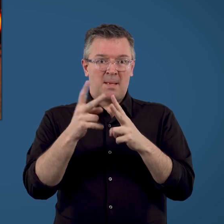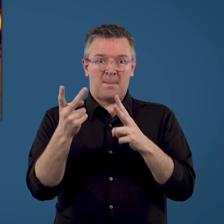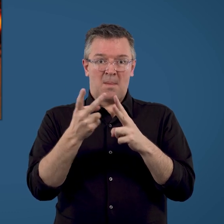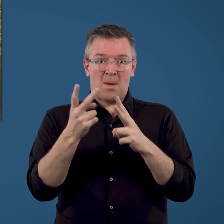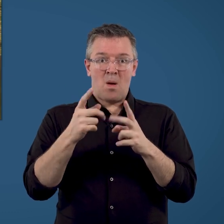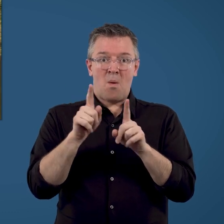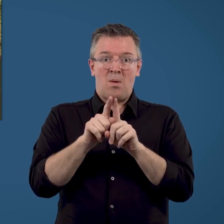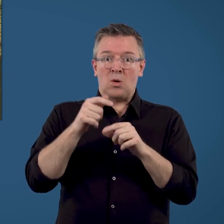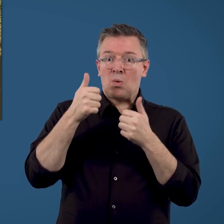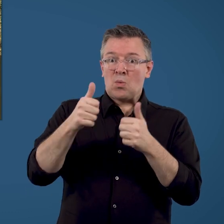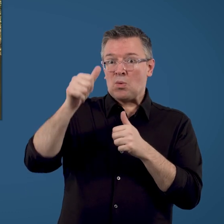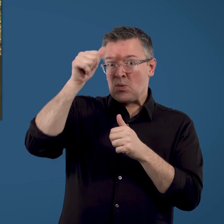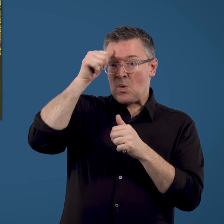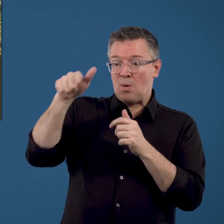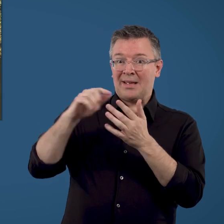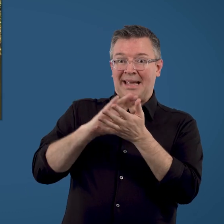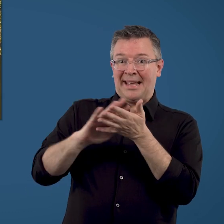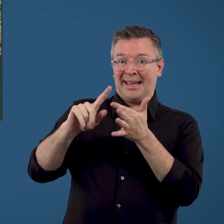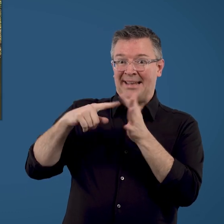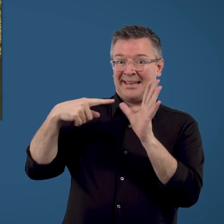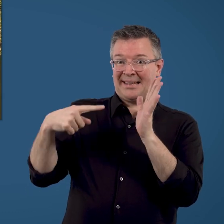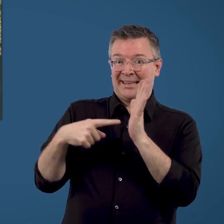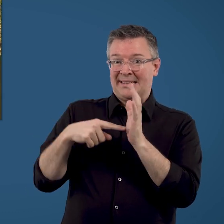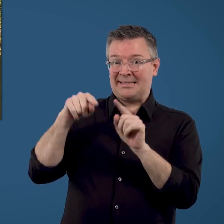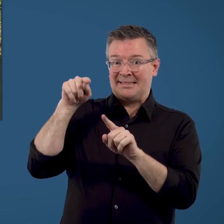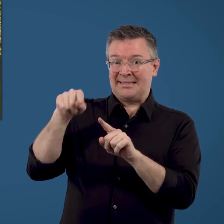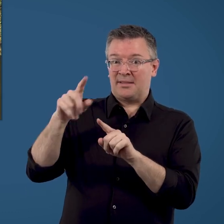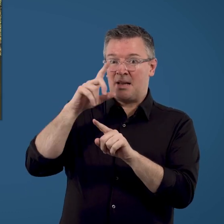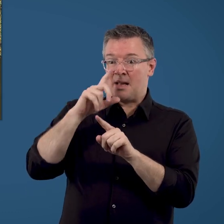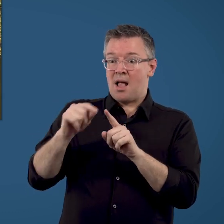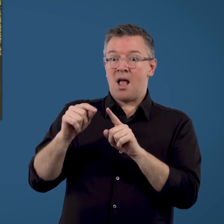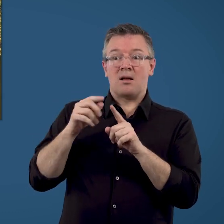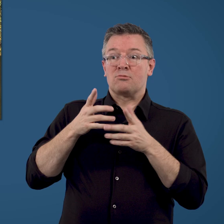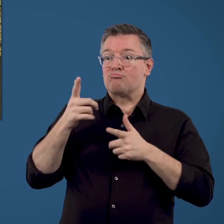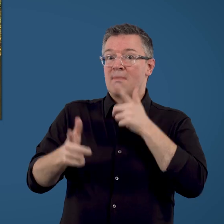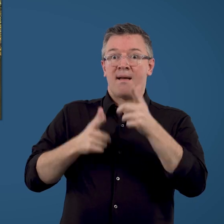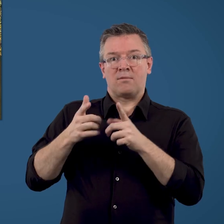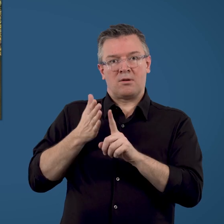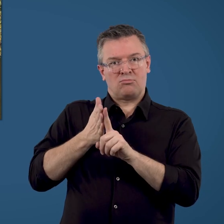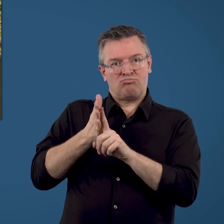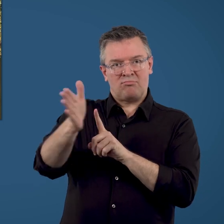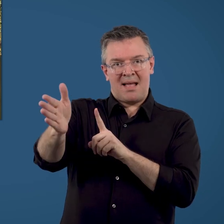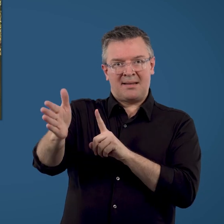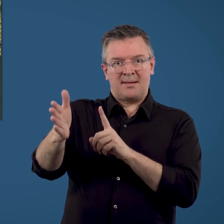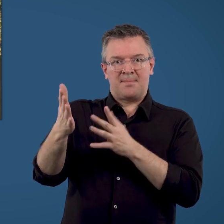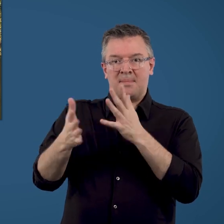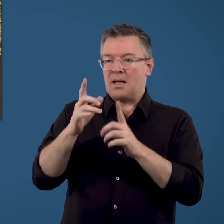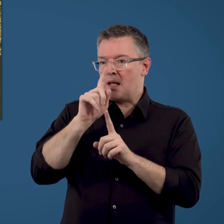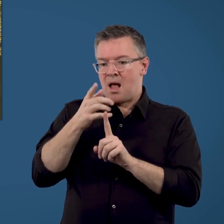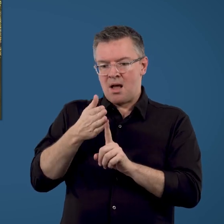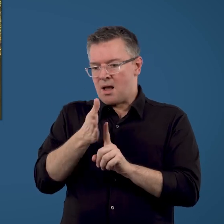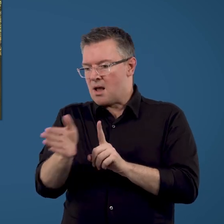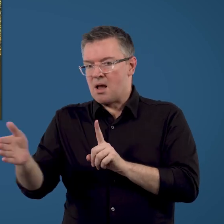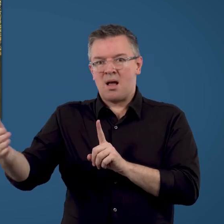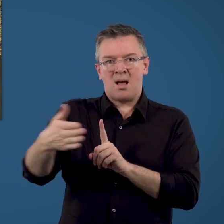It's also useful to know that radiant heat only travels in straight lines and can't bend around corners.